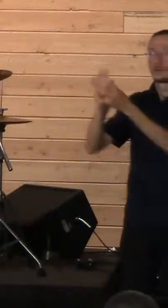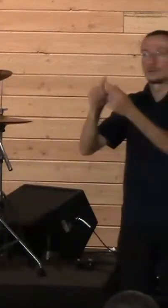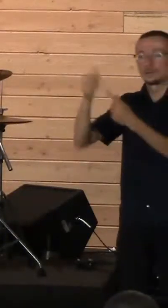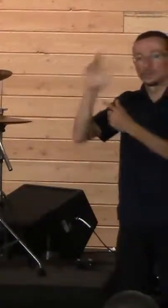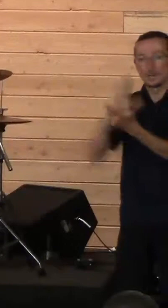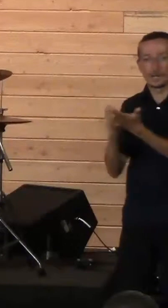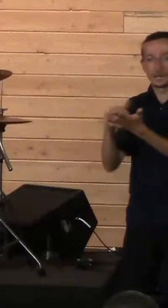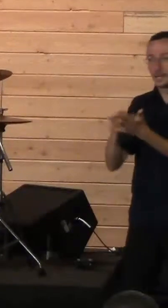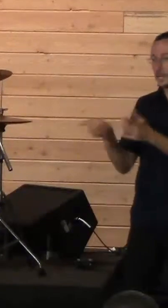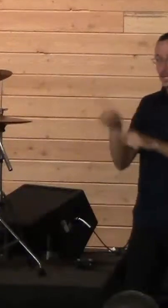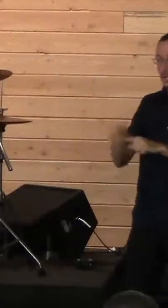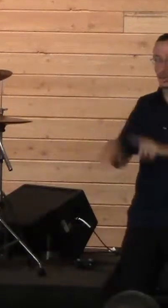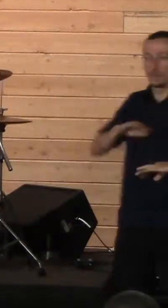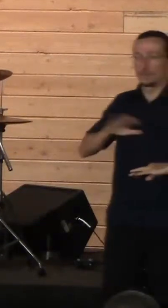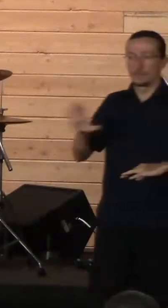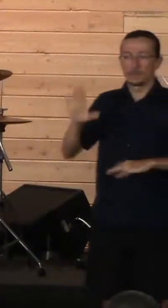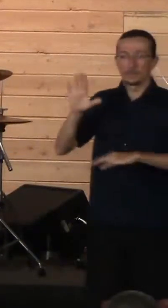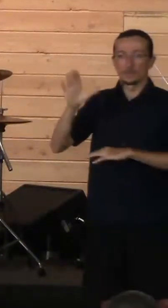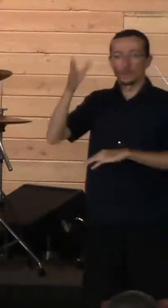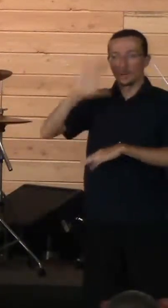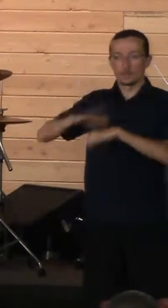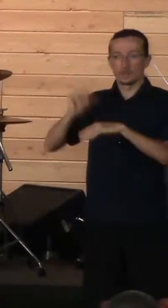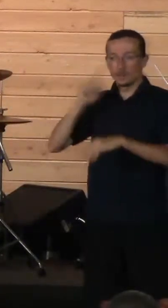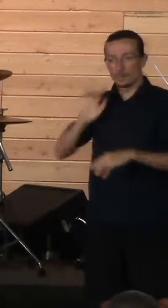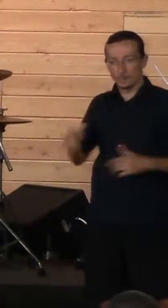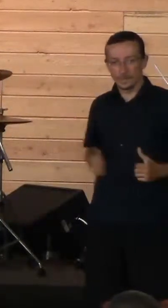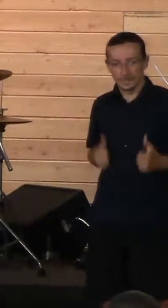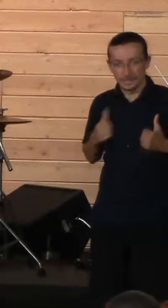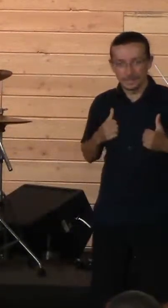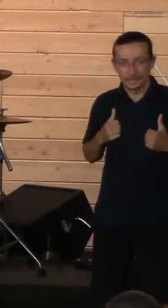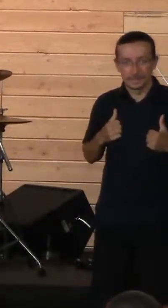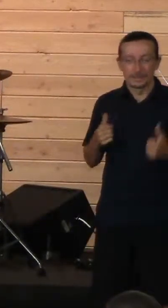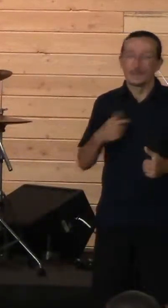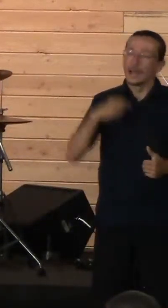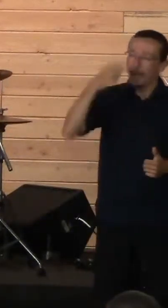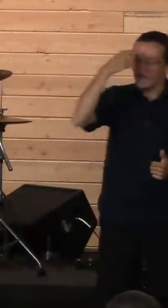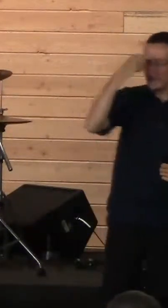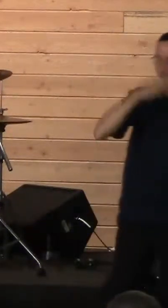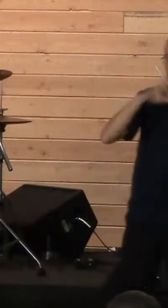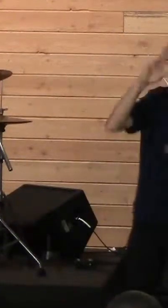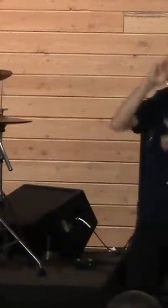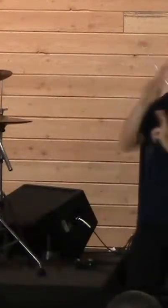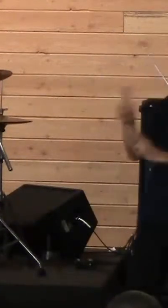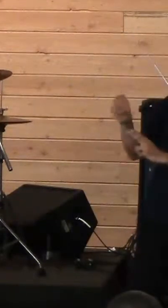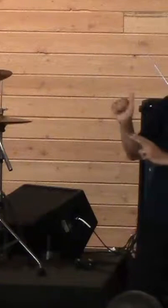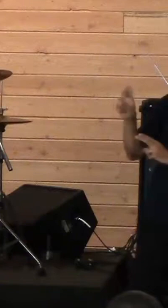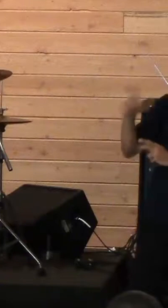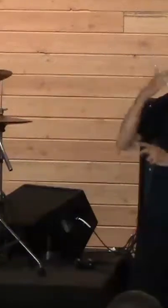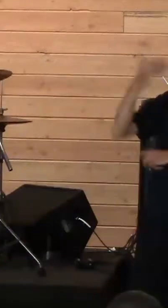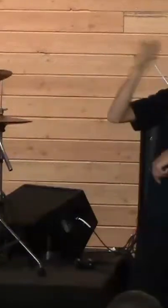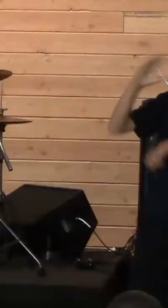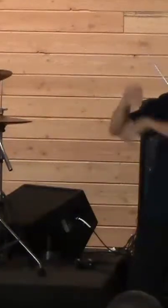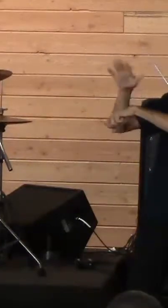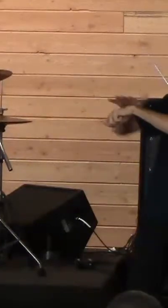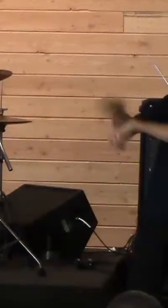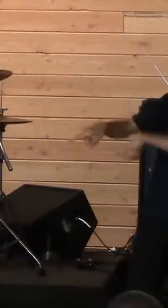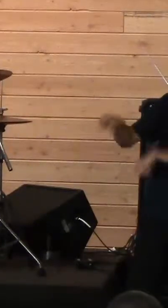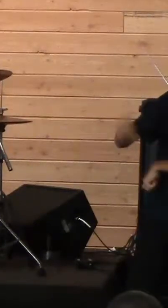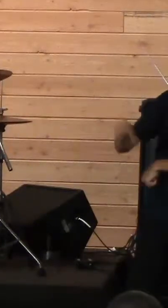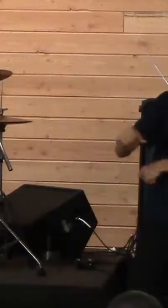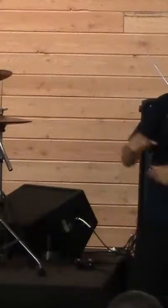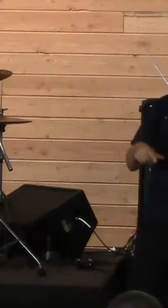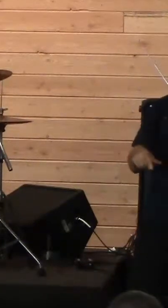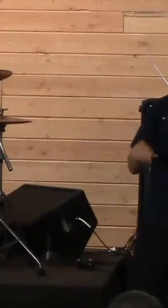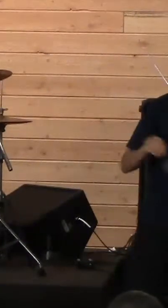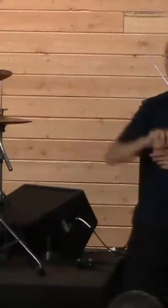And I think he honored Saul and knew that there was an anointing from God on Saul. In 2